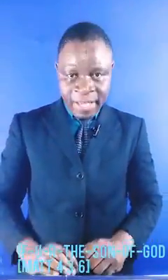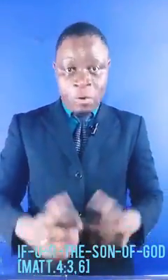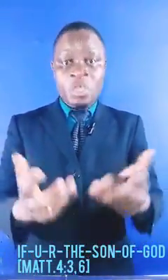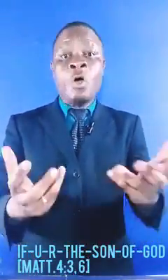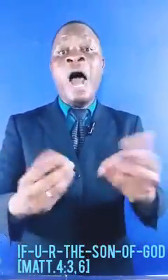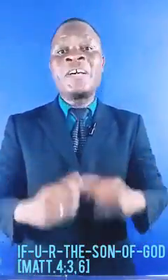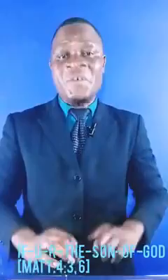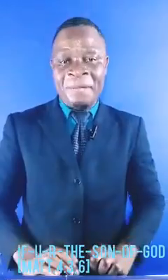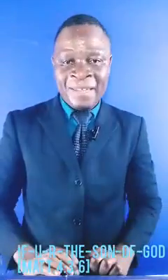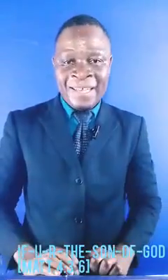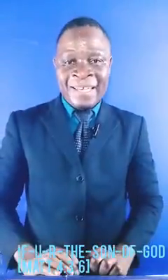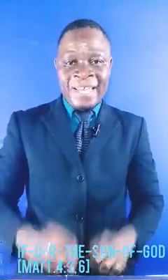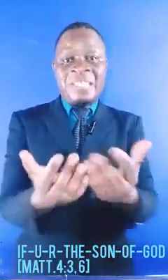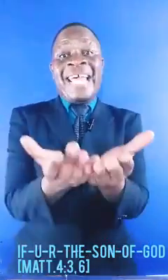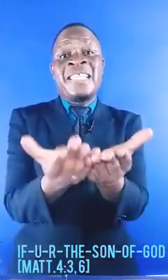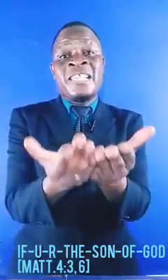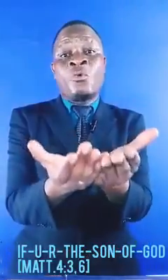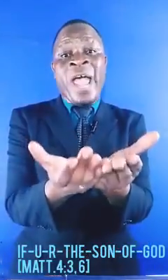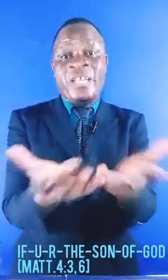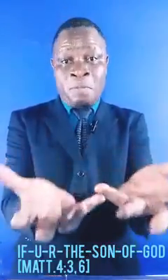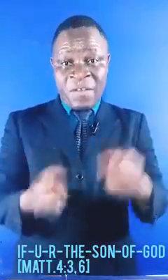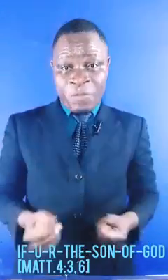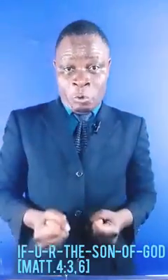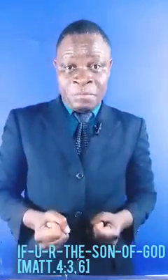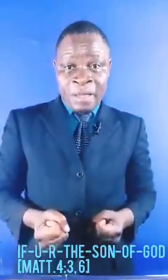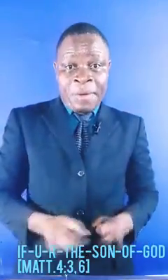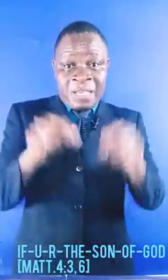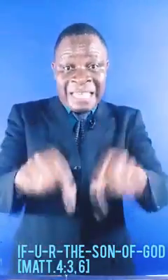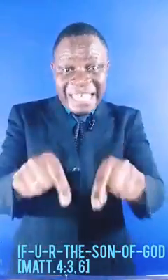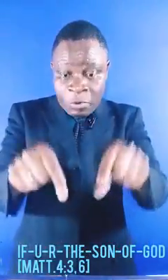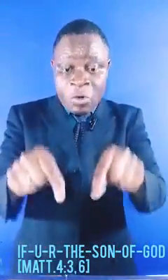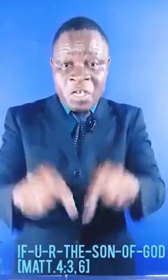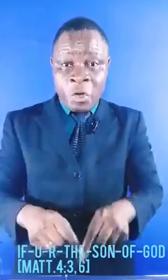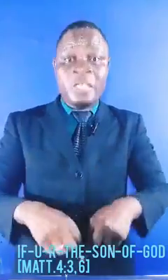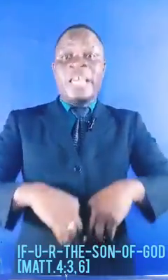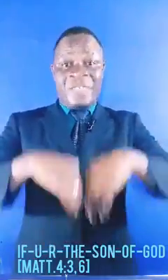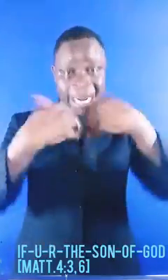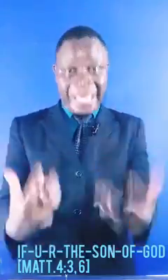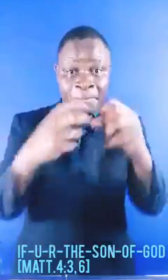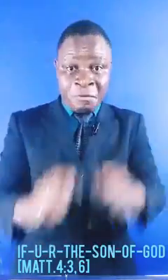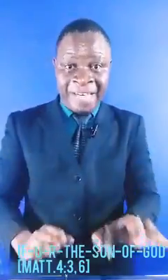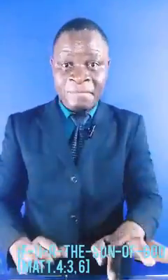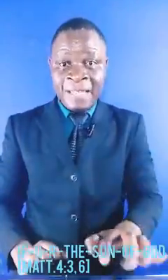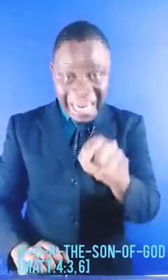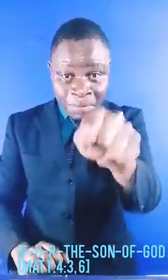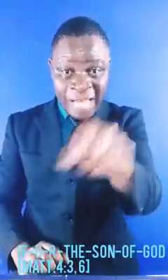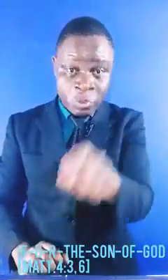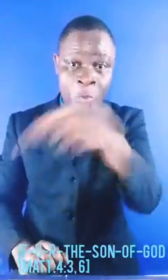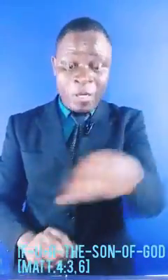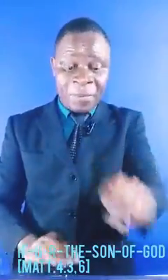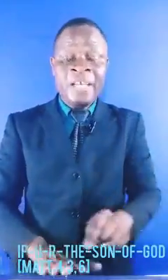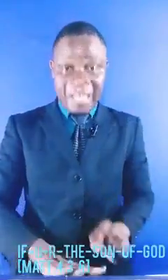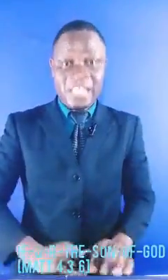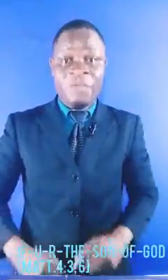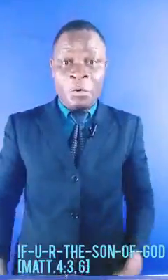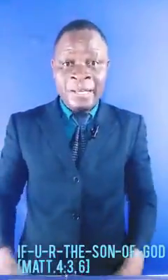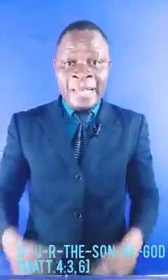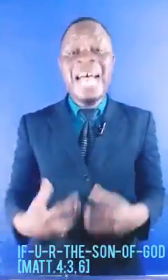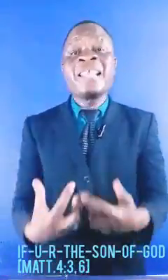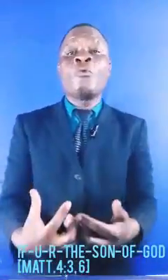He was so hungry. It was the easiest way to bring food. Because those stones, if they had become bread, that bread was going to be Jesus' food. In other